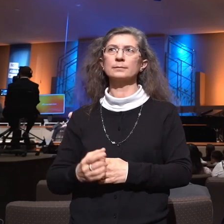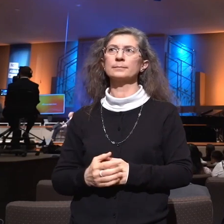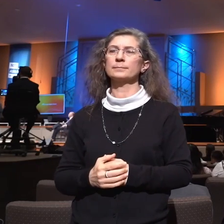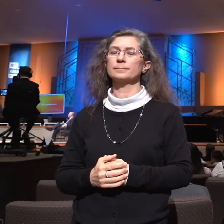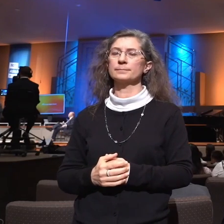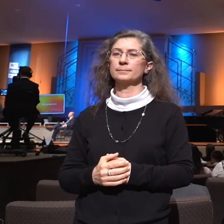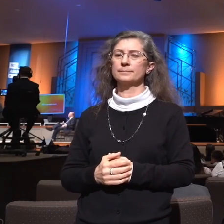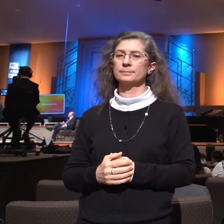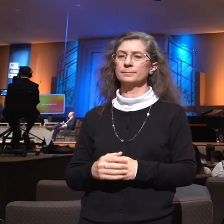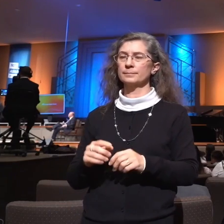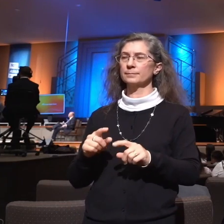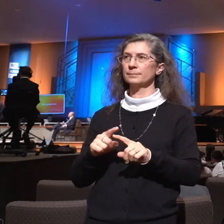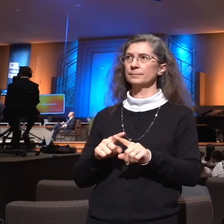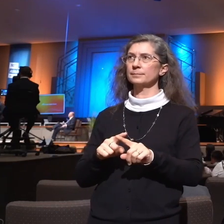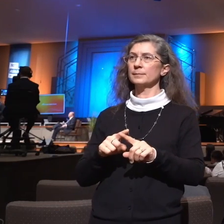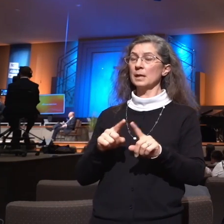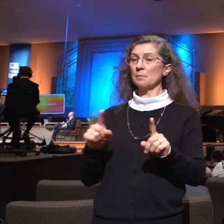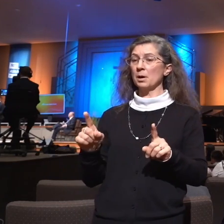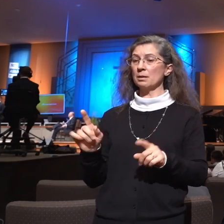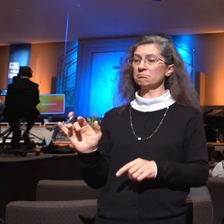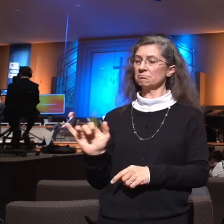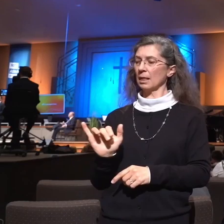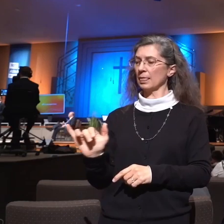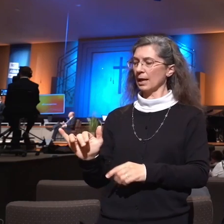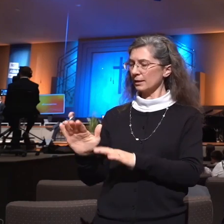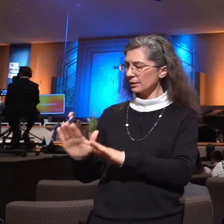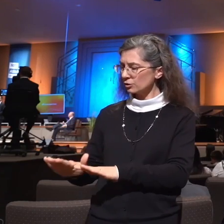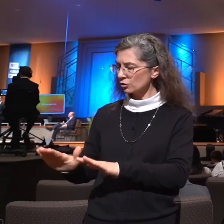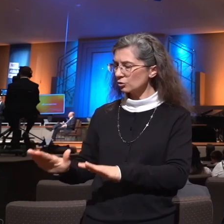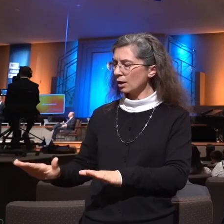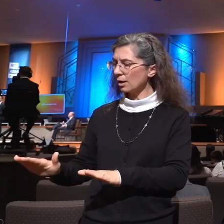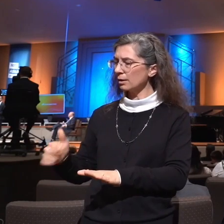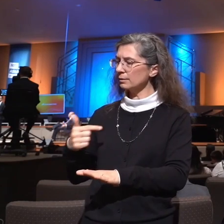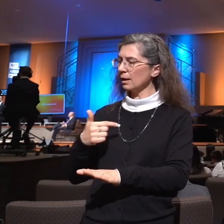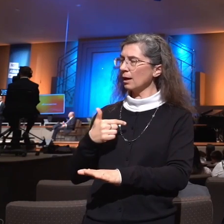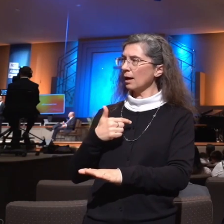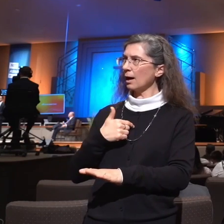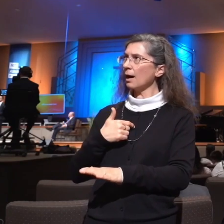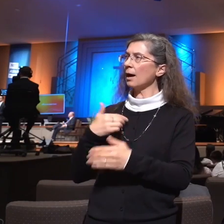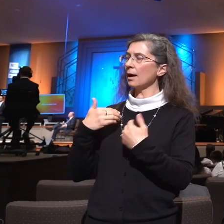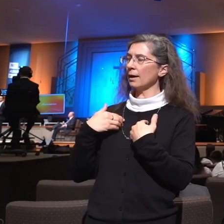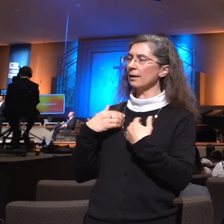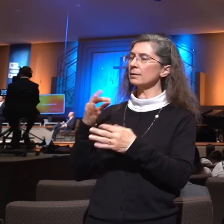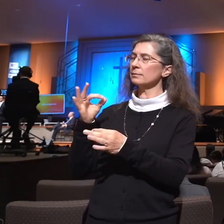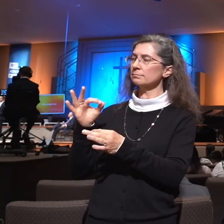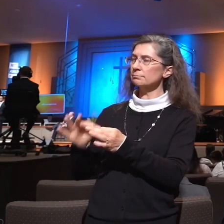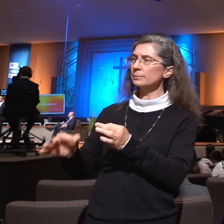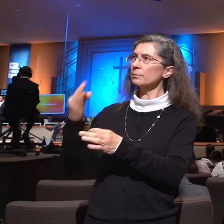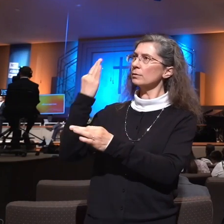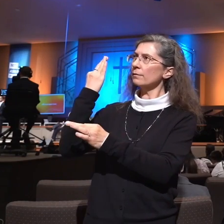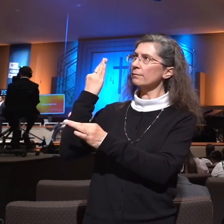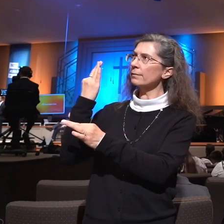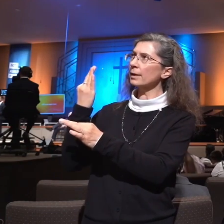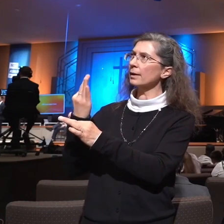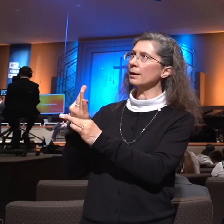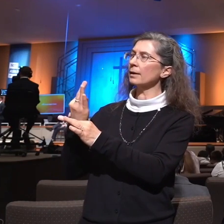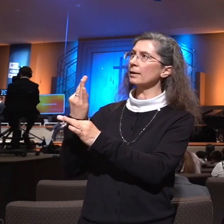But like a child, I have come with simple faith in the only